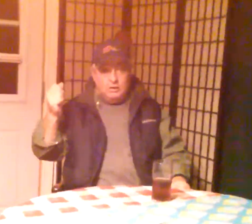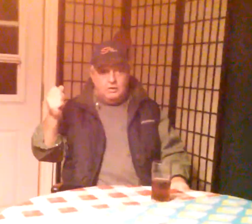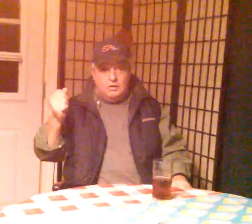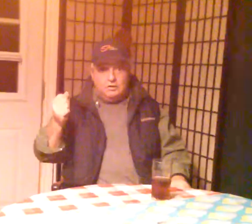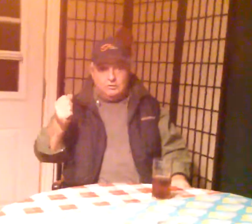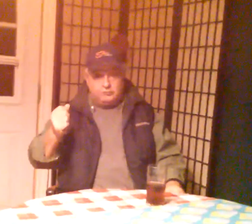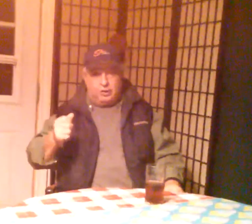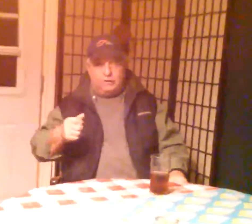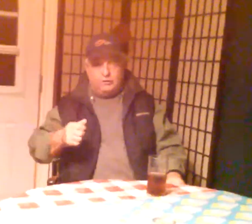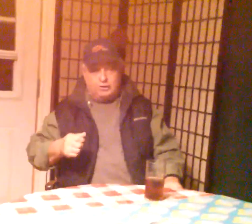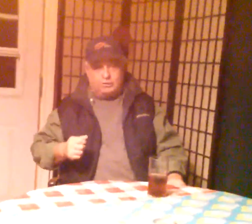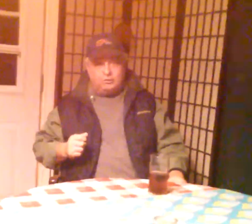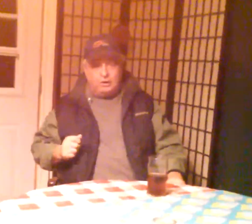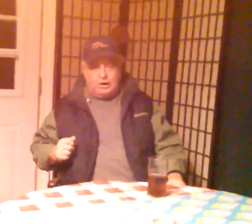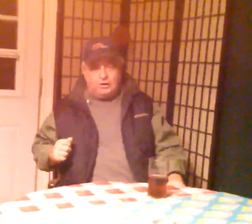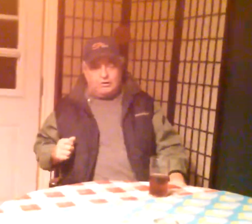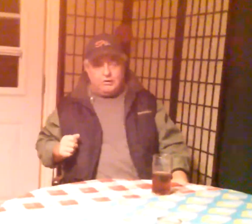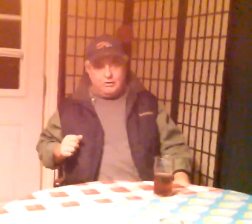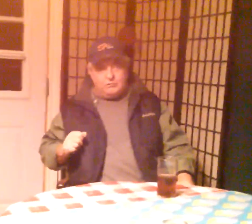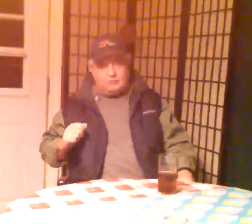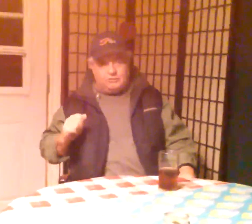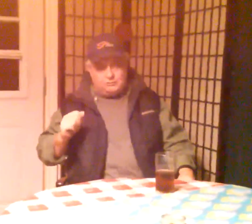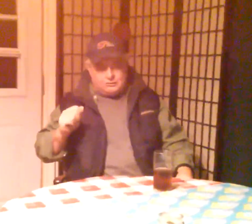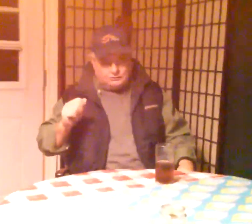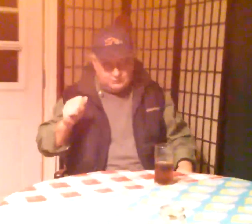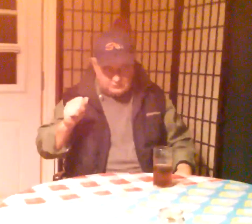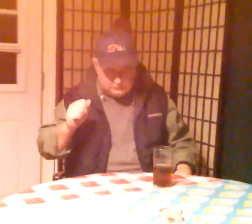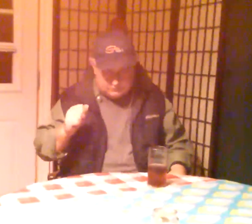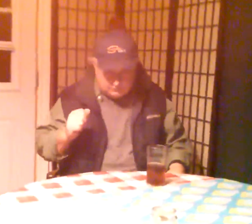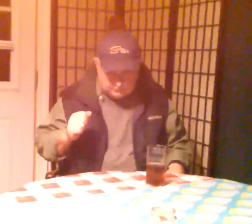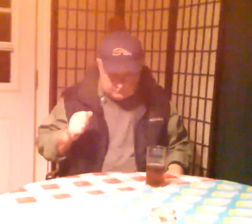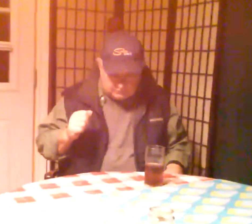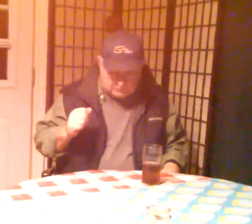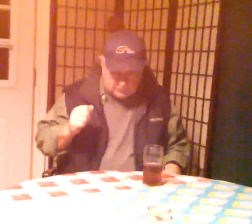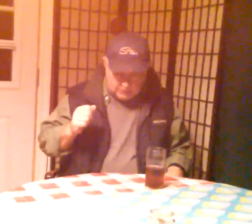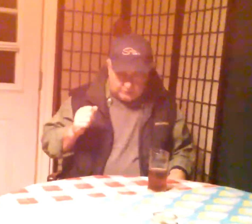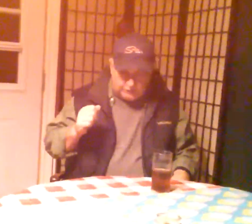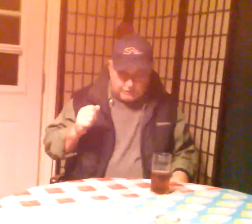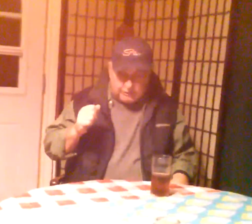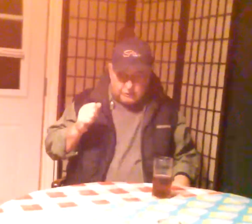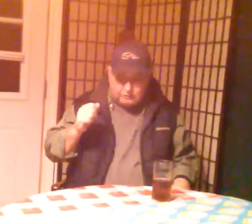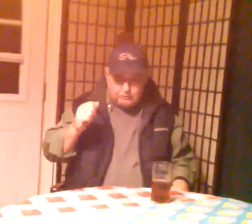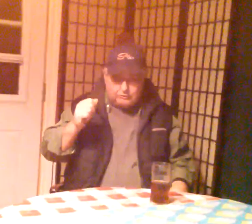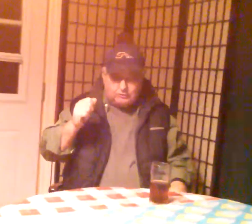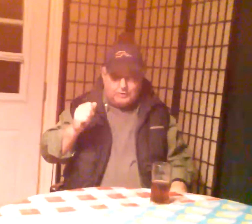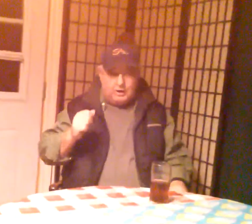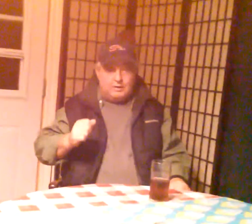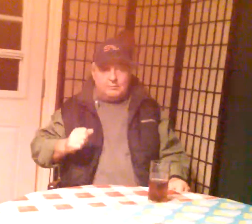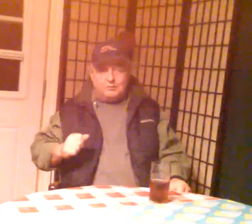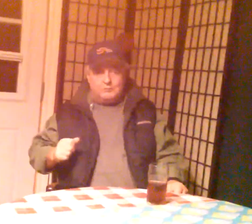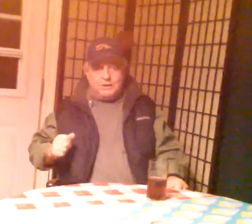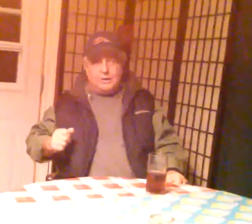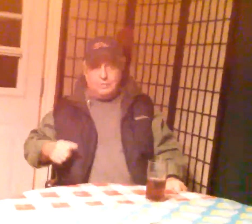She's a good-hearted woman of any good-timed man.